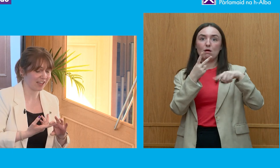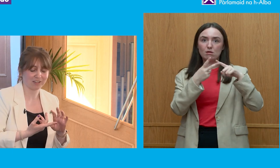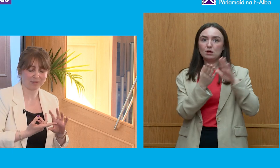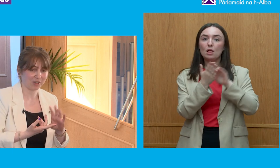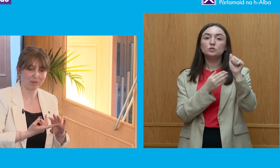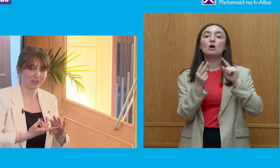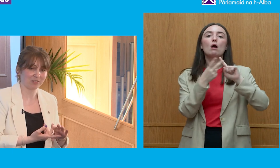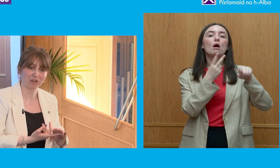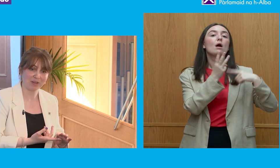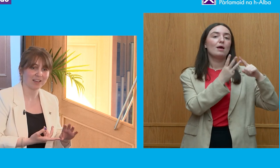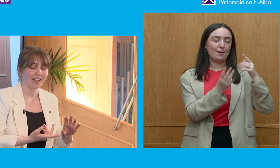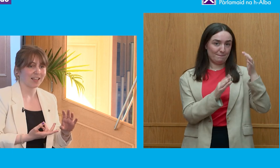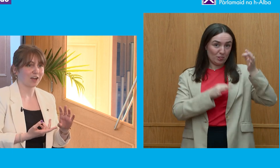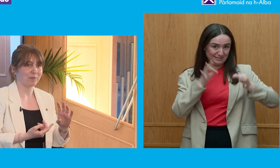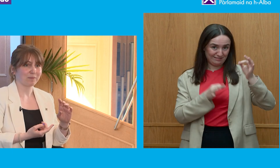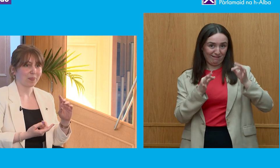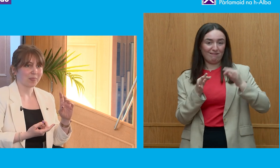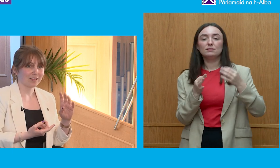especially, again, coming back to the economy,